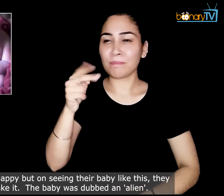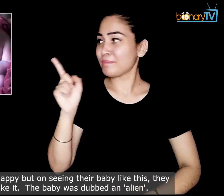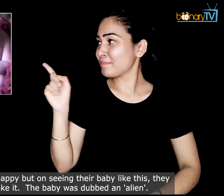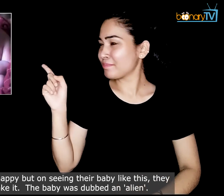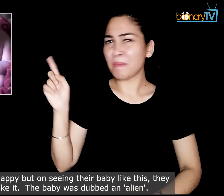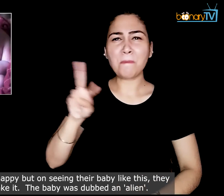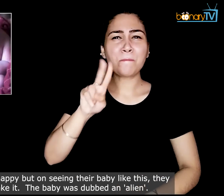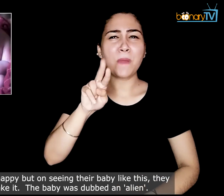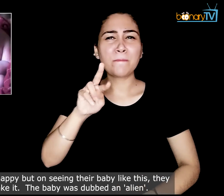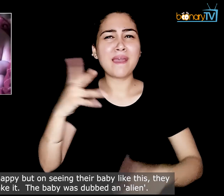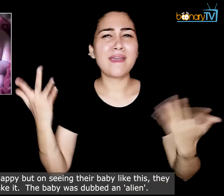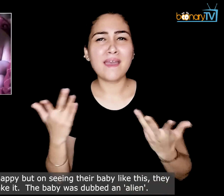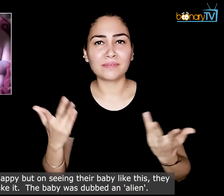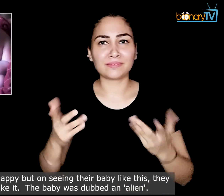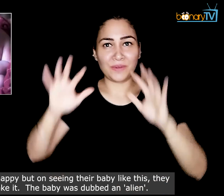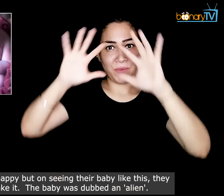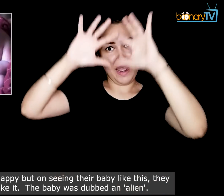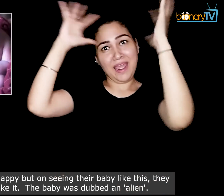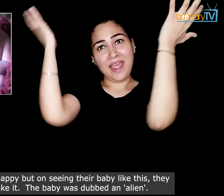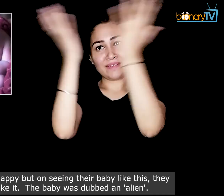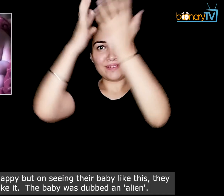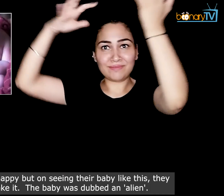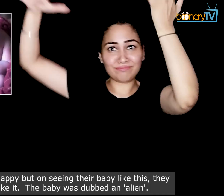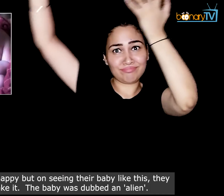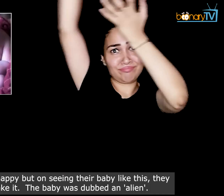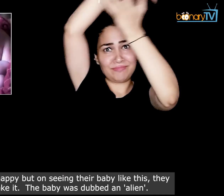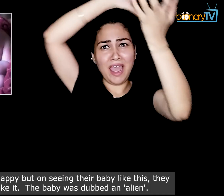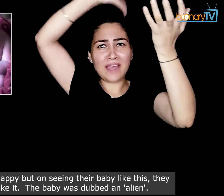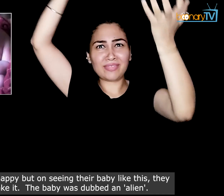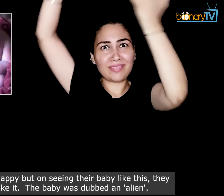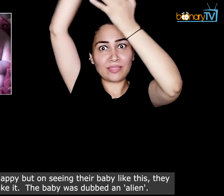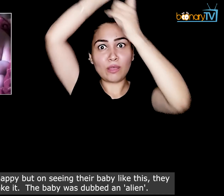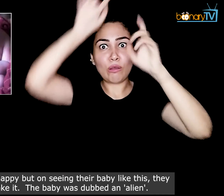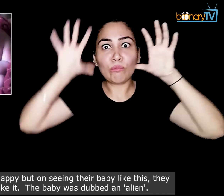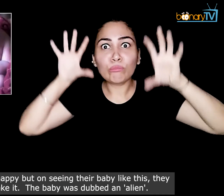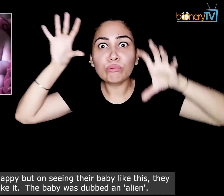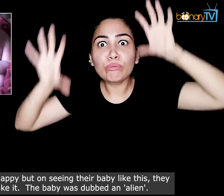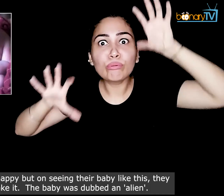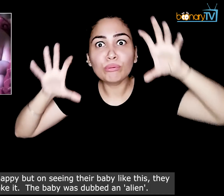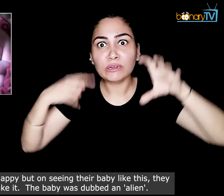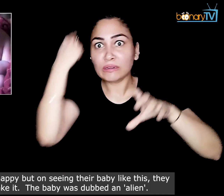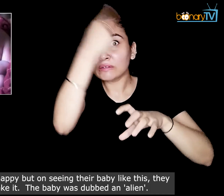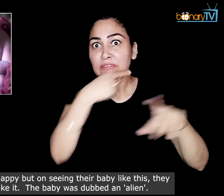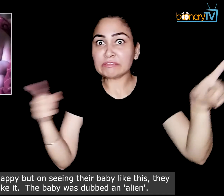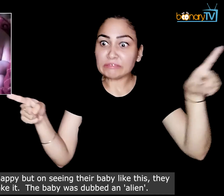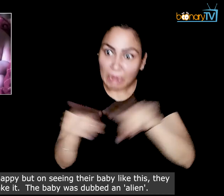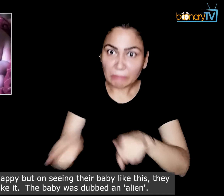like this, they couldn't take it. This baby was dubbed an alien.